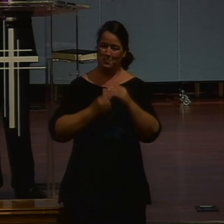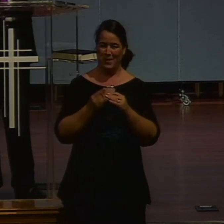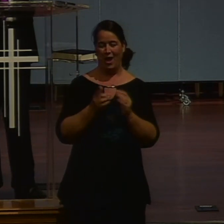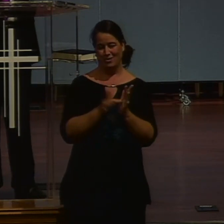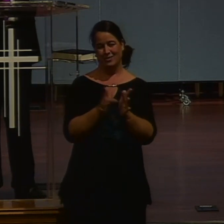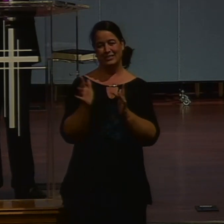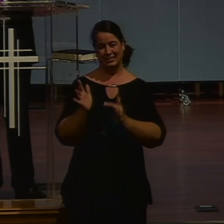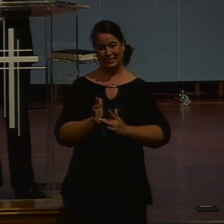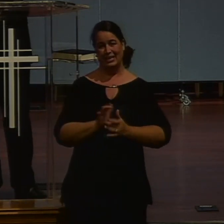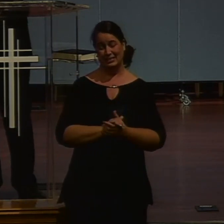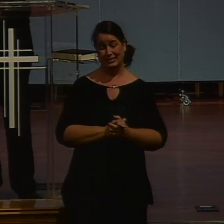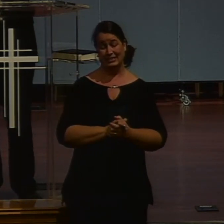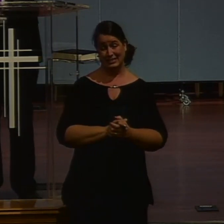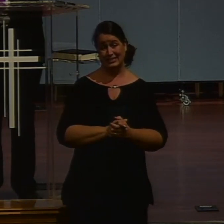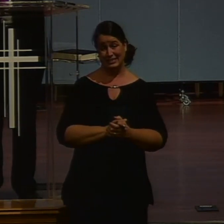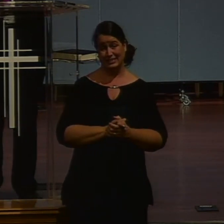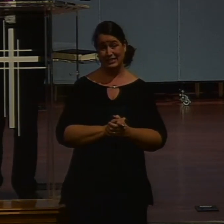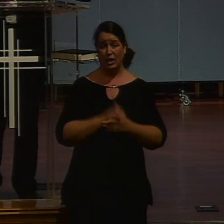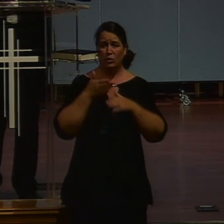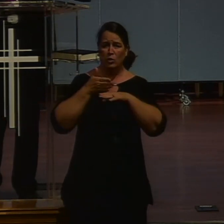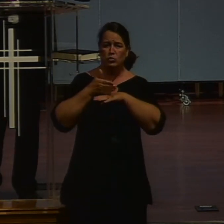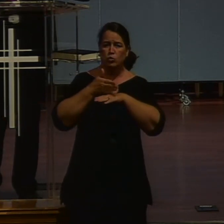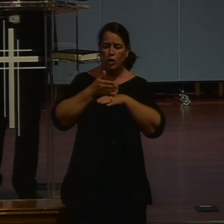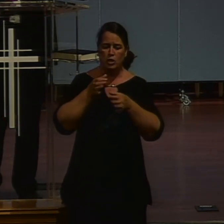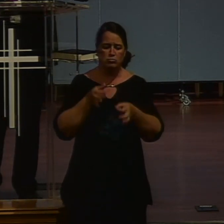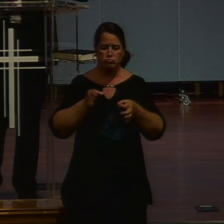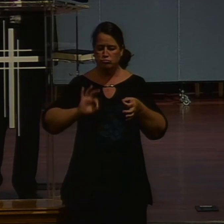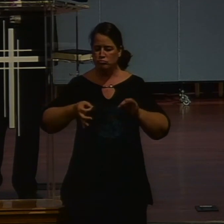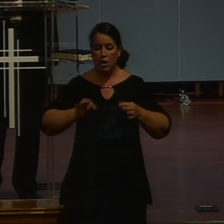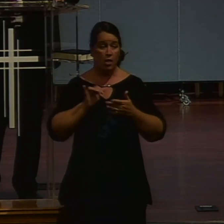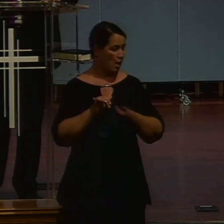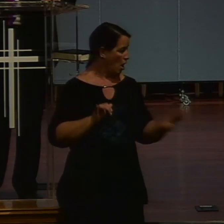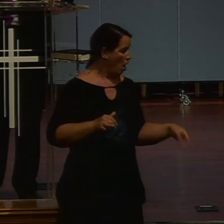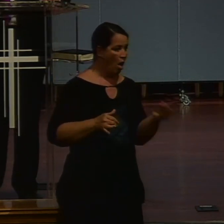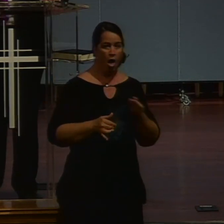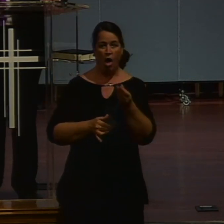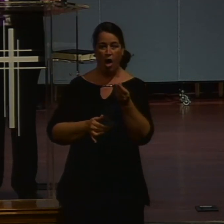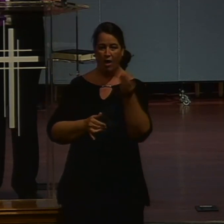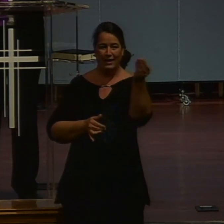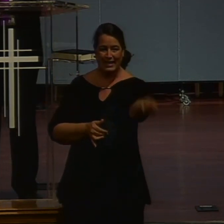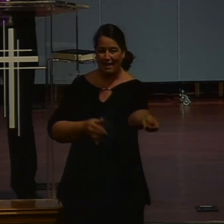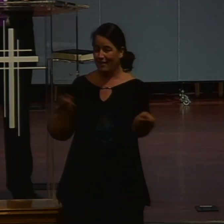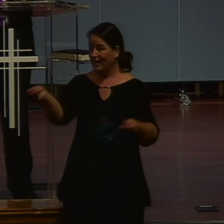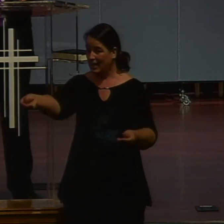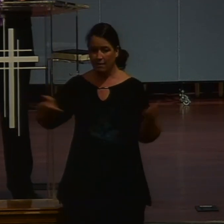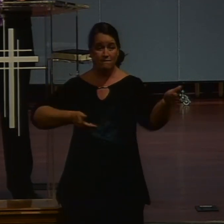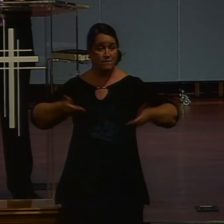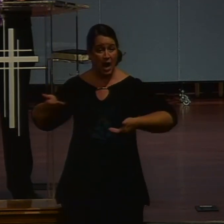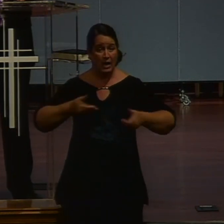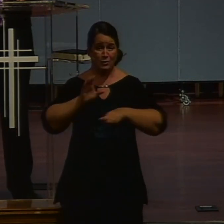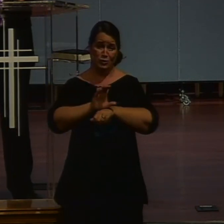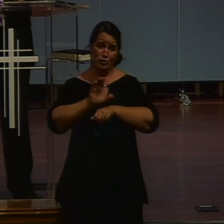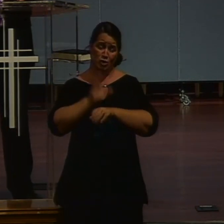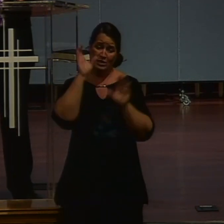We haven't given out round to us in while because you haven't been here to get them. But dear ones, we're going to get back to it. We need to seek every opportunity. And the Bible says